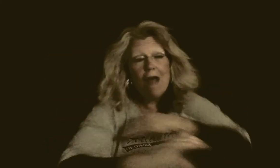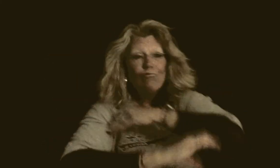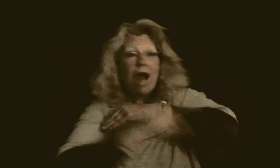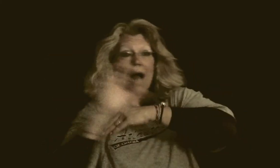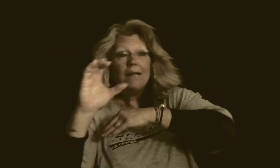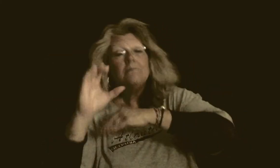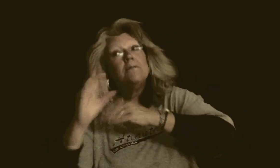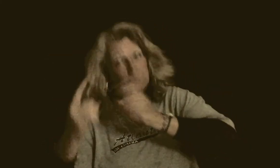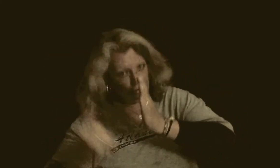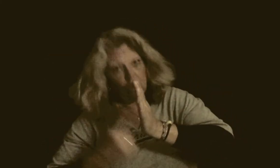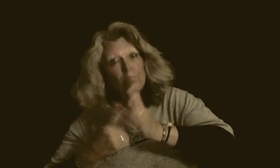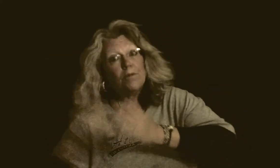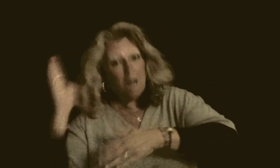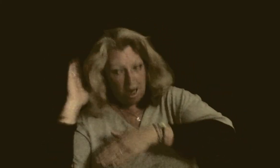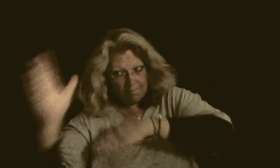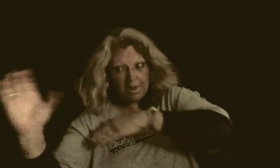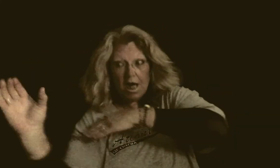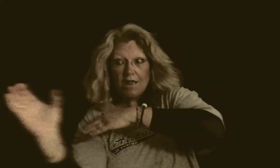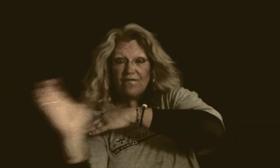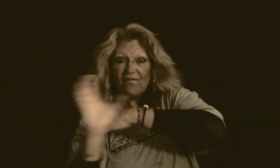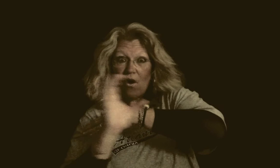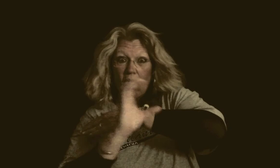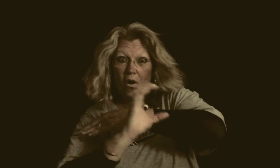rise, sometimes does it fall